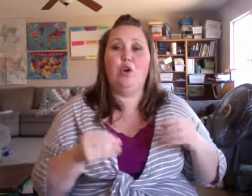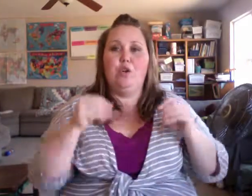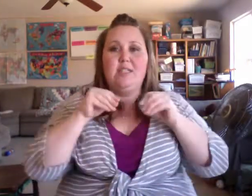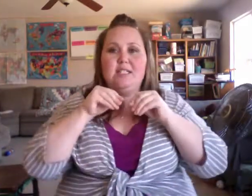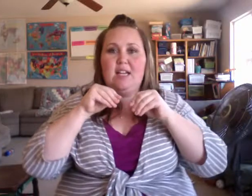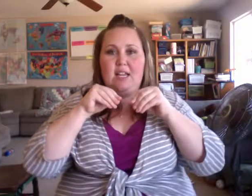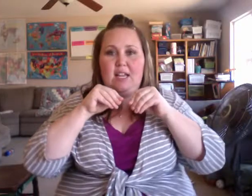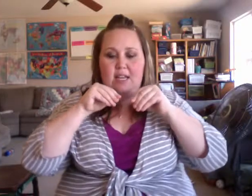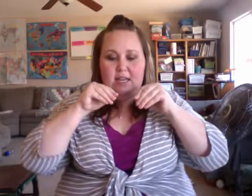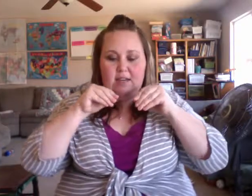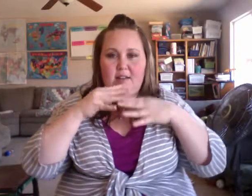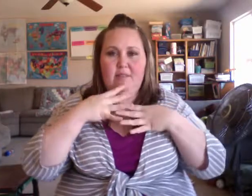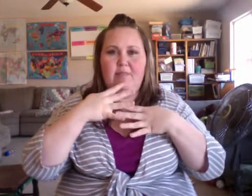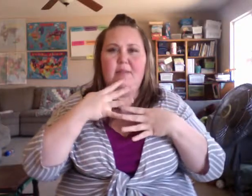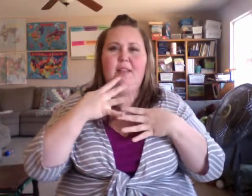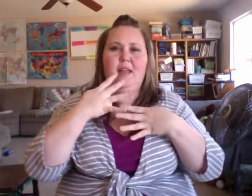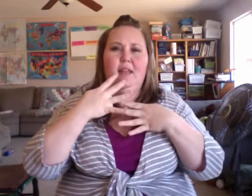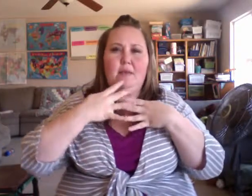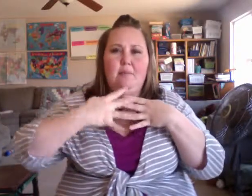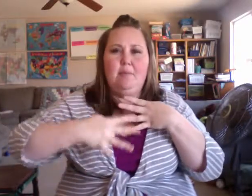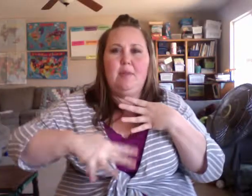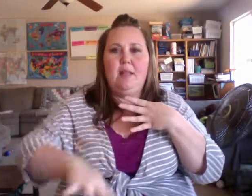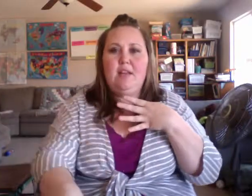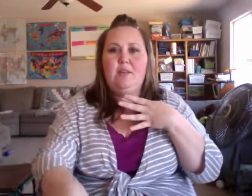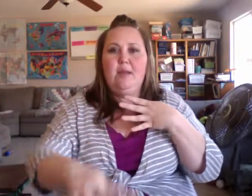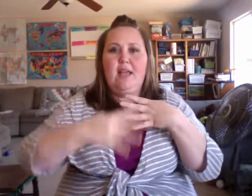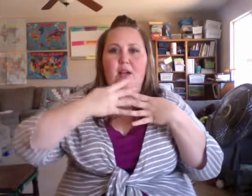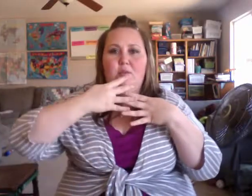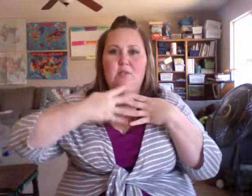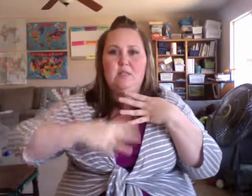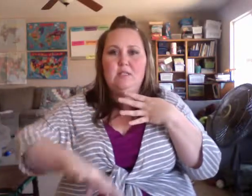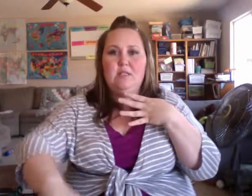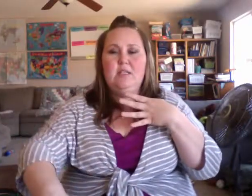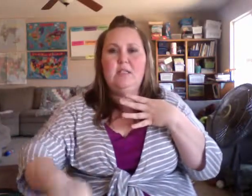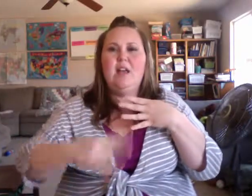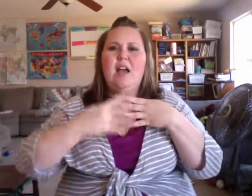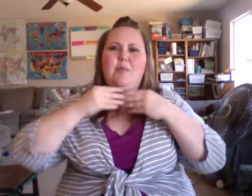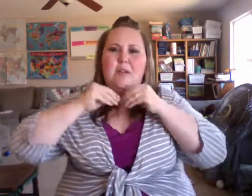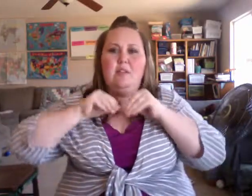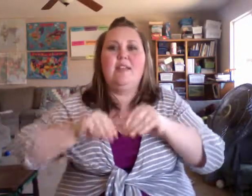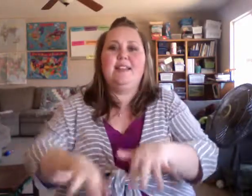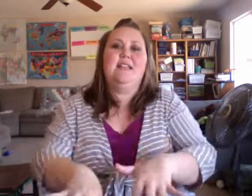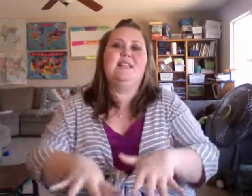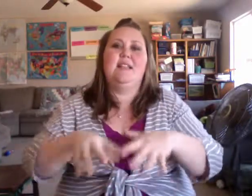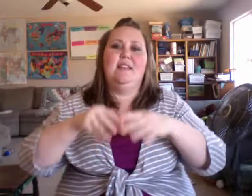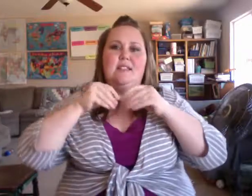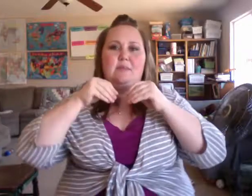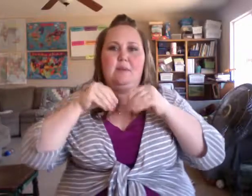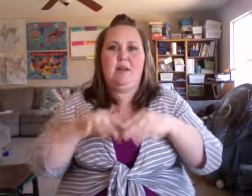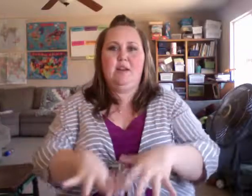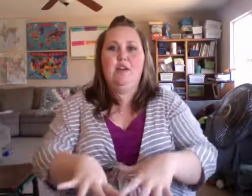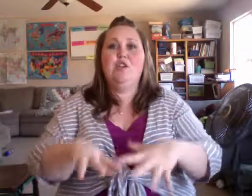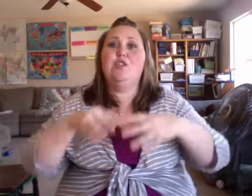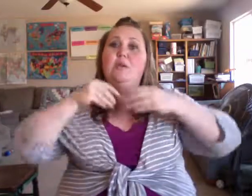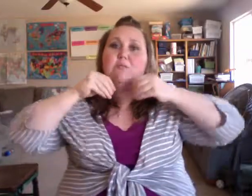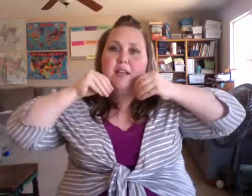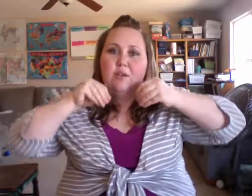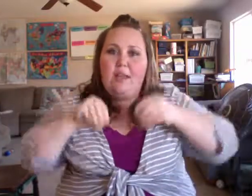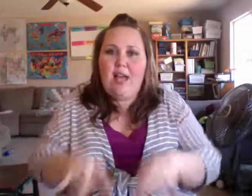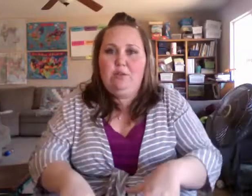you could sign maybe like blood going out or like this. I think this would be better. Showing blood going out